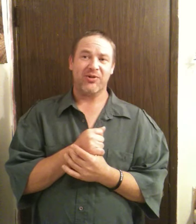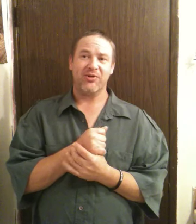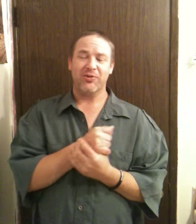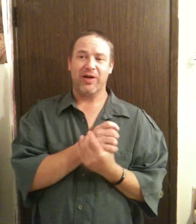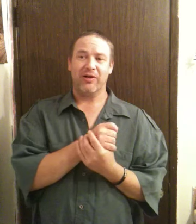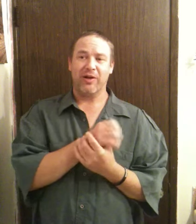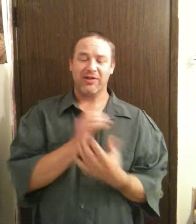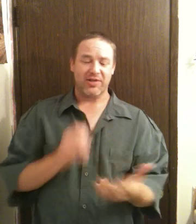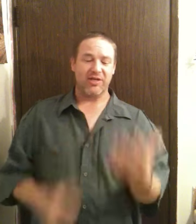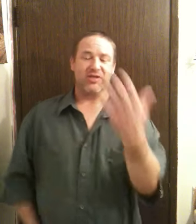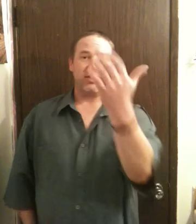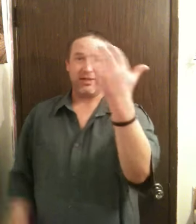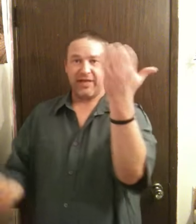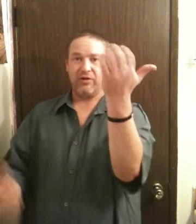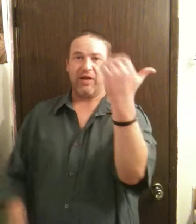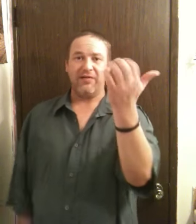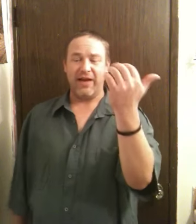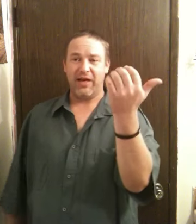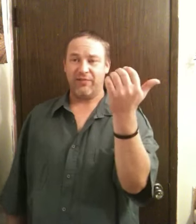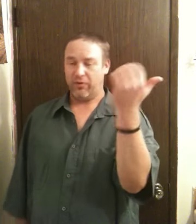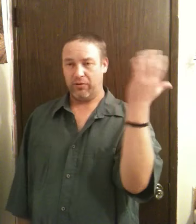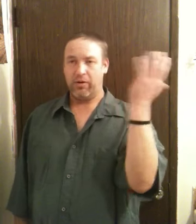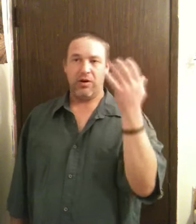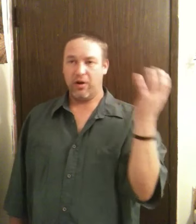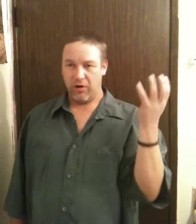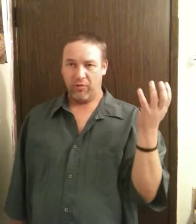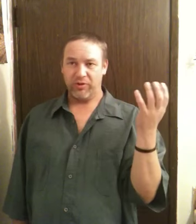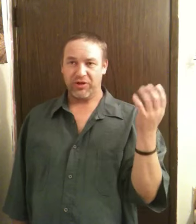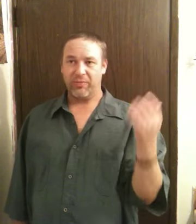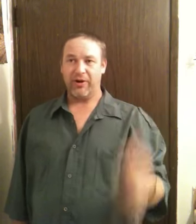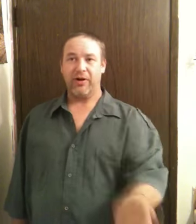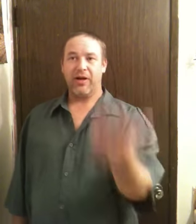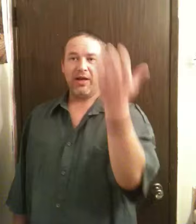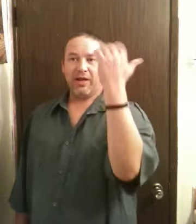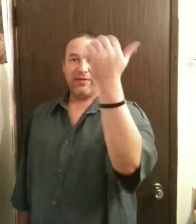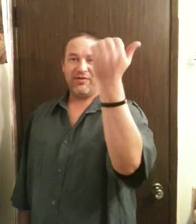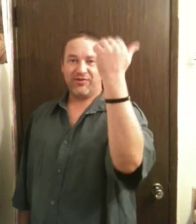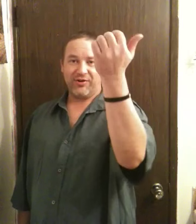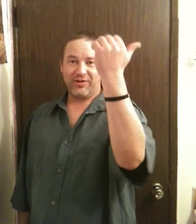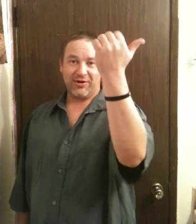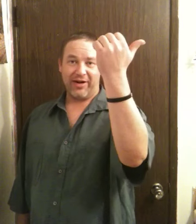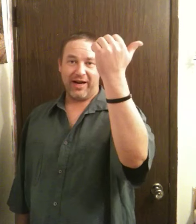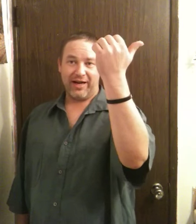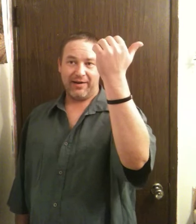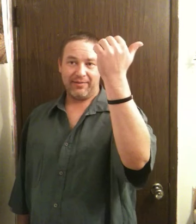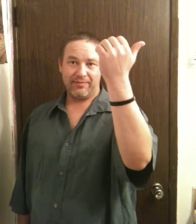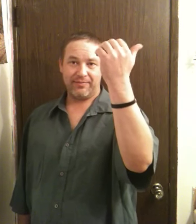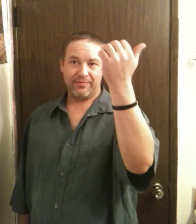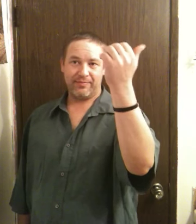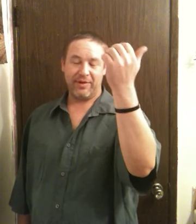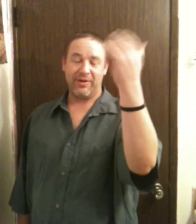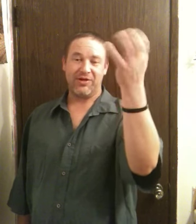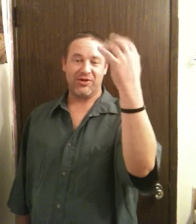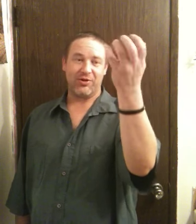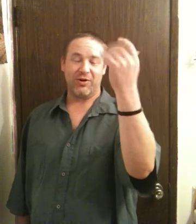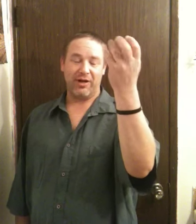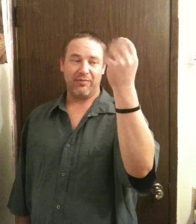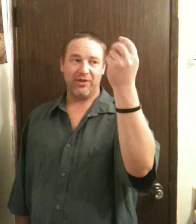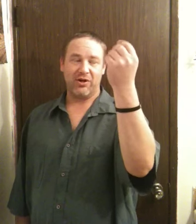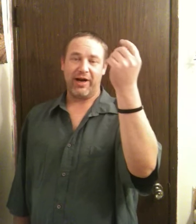also do little exercises. You take your left hand if you're a normal guitar player. This is your guitar neck. I mean, this is your guitar